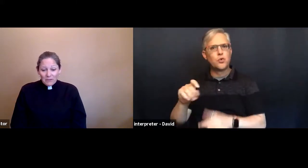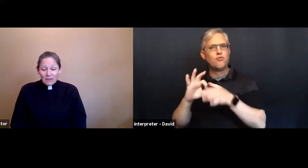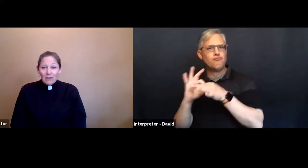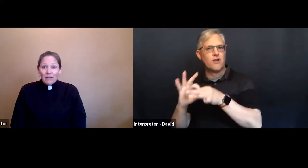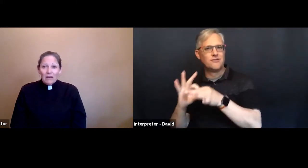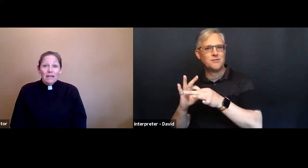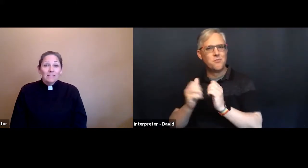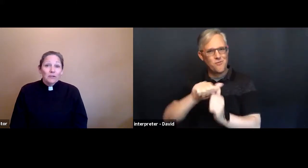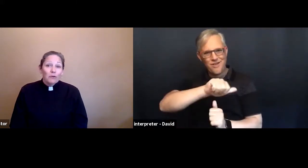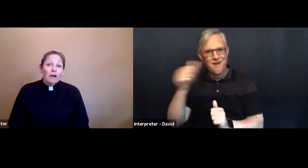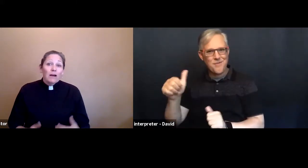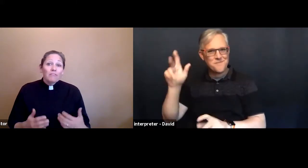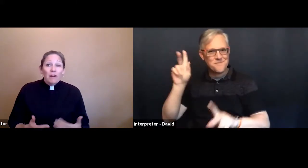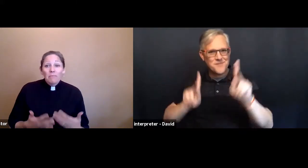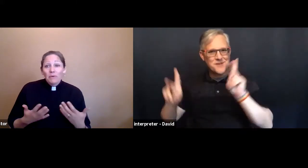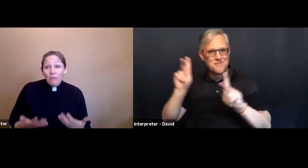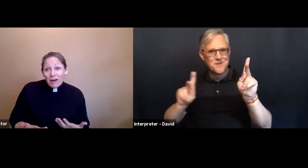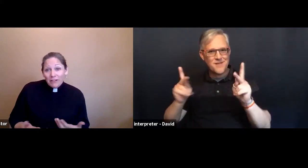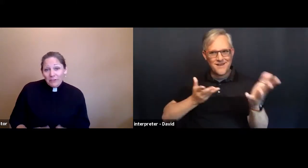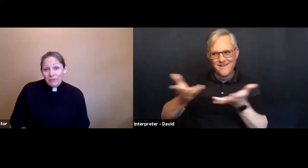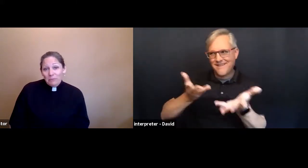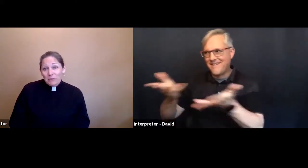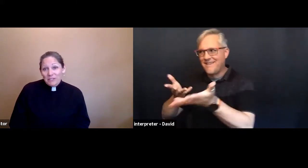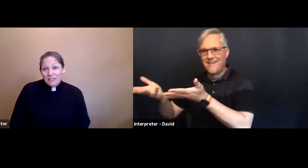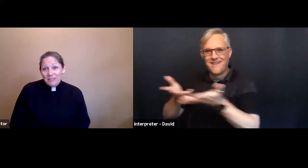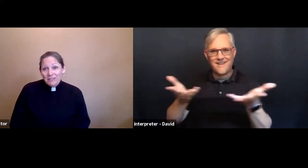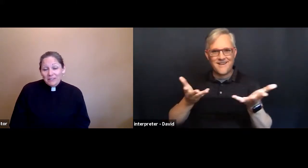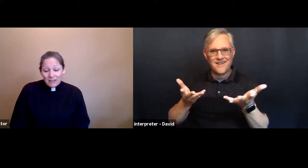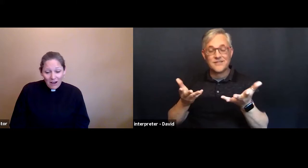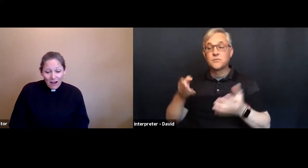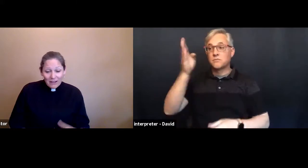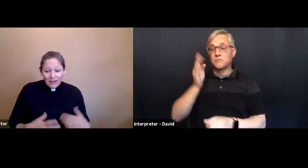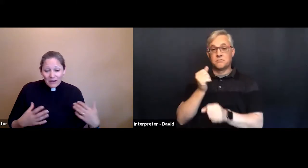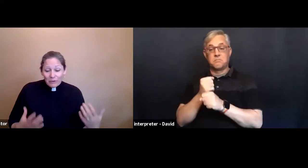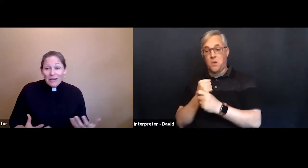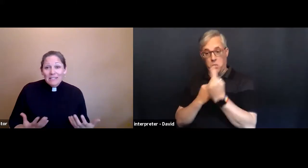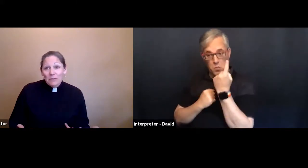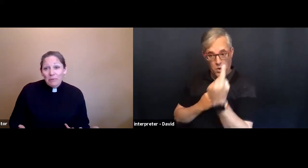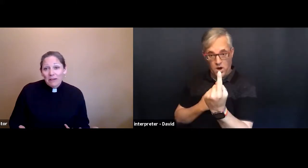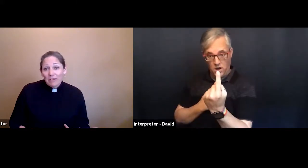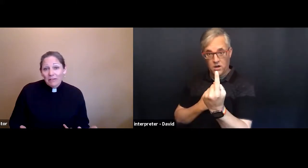And so, from the one earth person, God creates a pair.